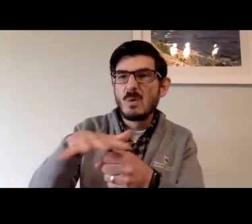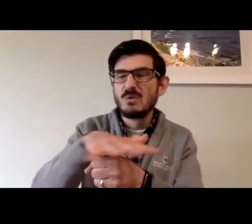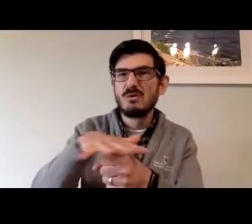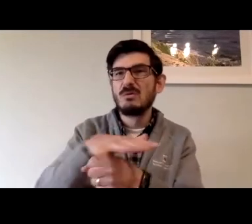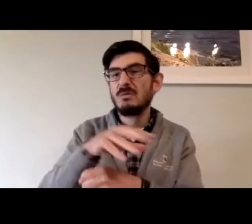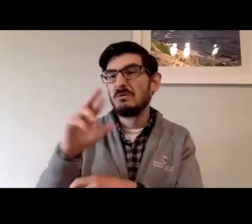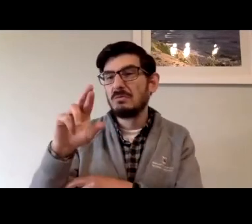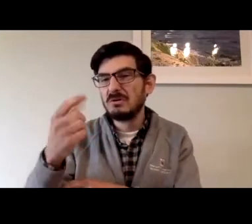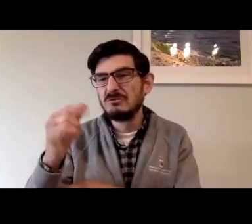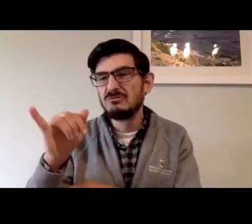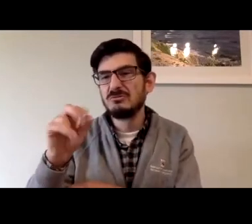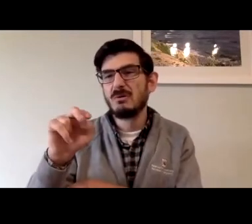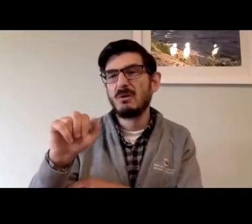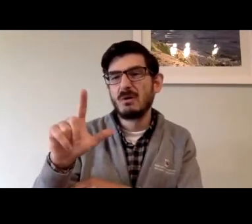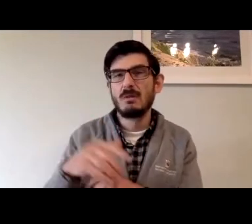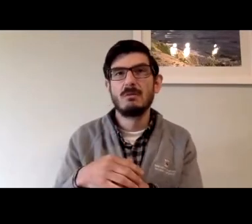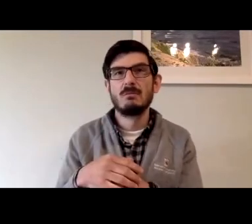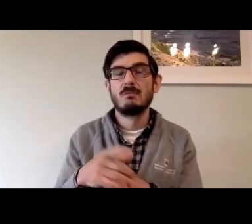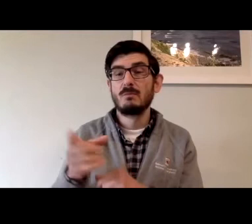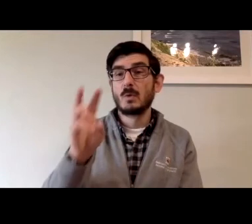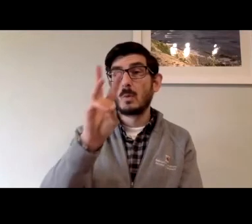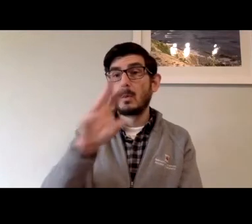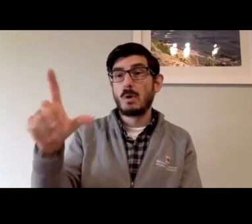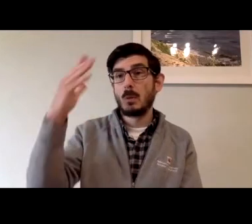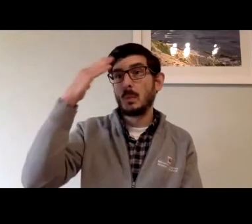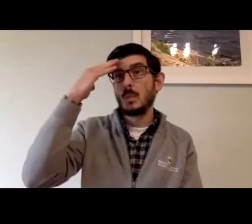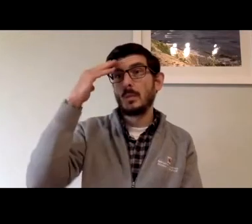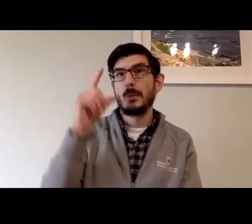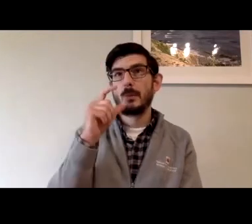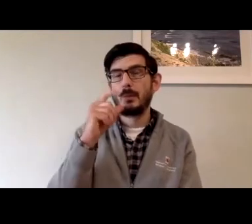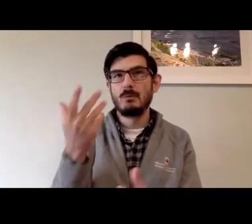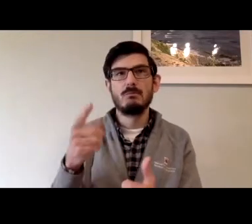tier two, as they are known. They're often local. They're often regional.